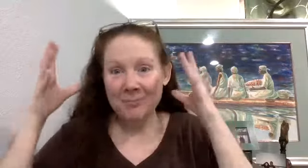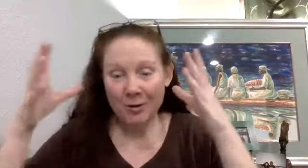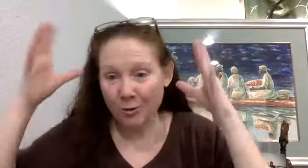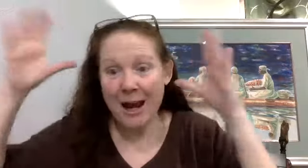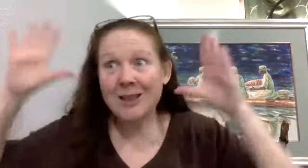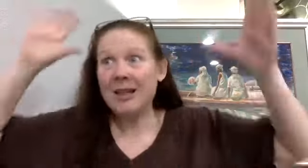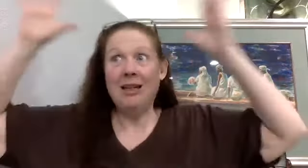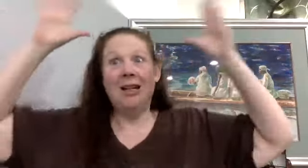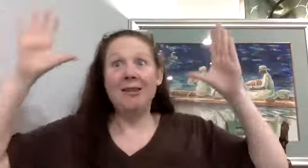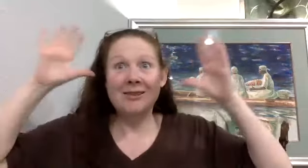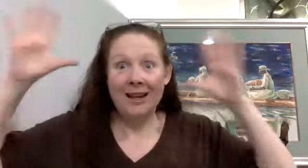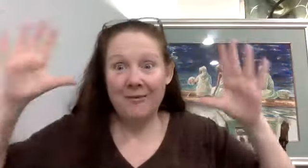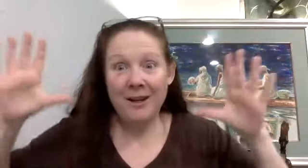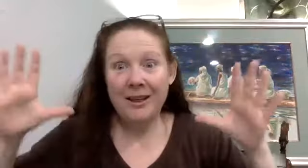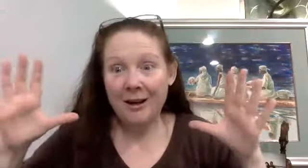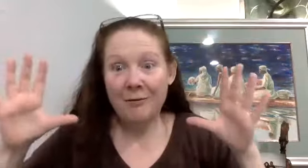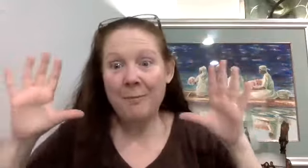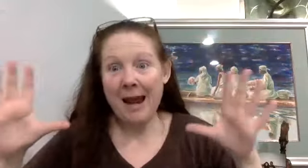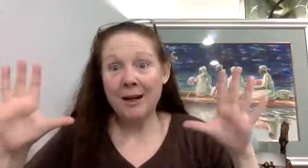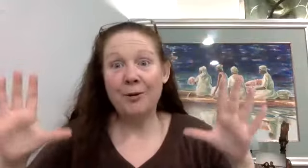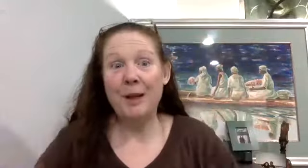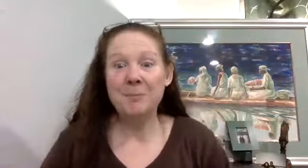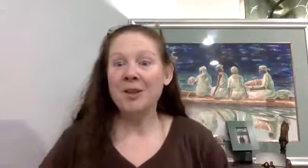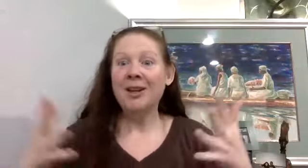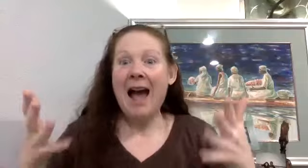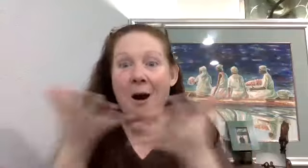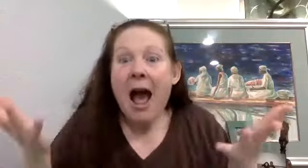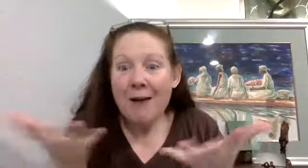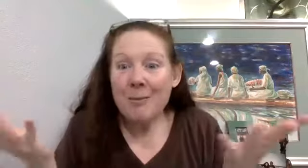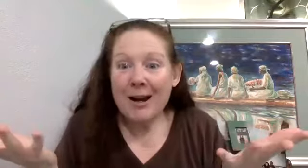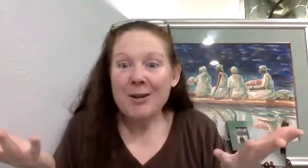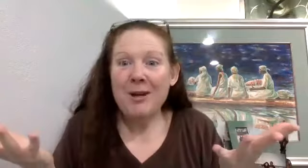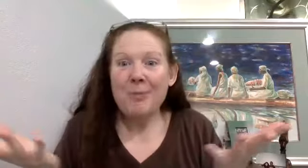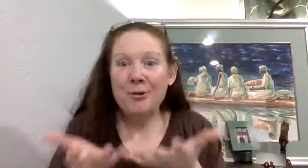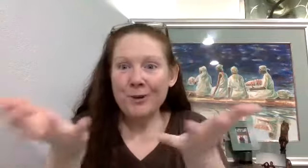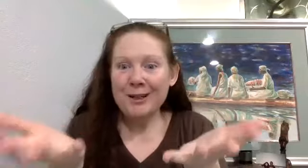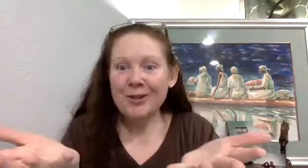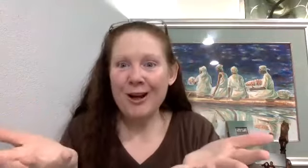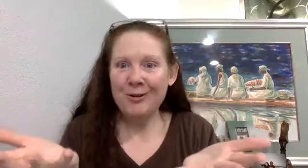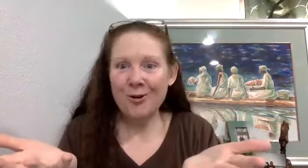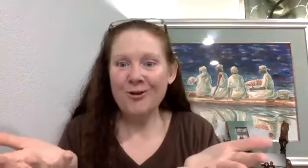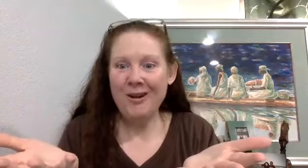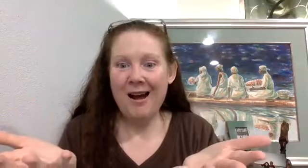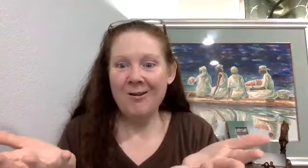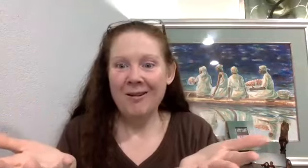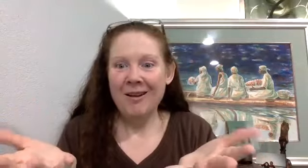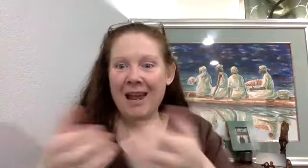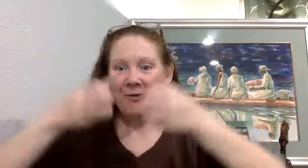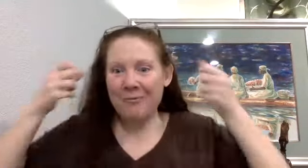creates an intense, like feeling of panic for me. How, how am I going to be able to reintegrate in the world now? If, if